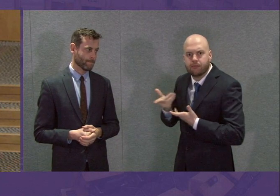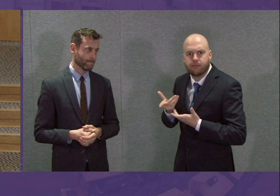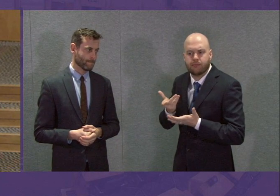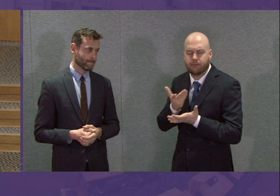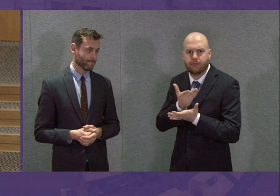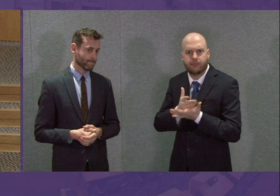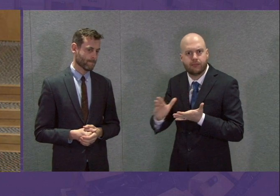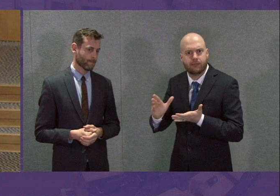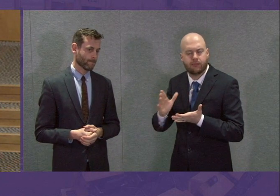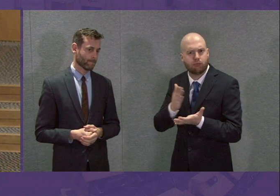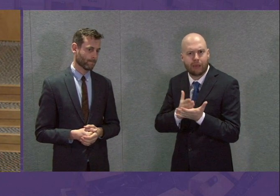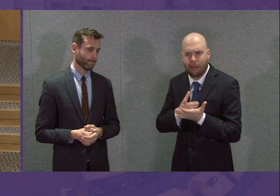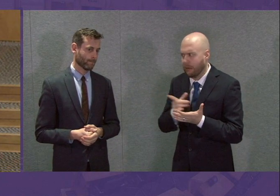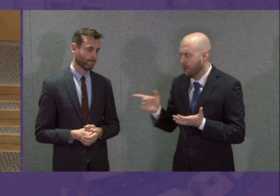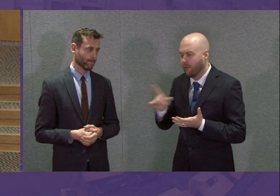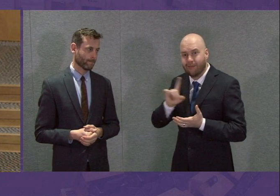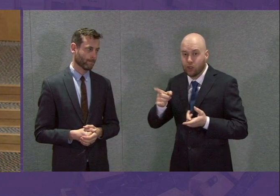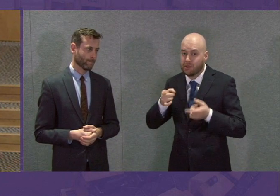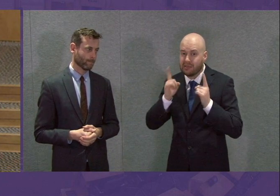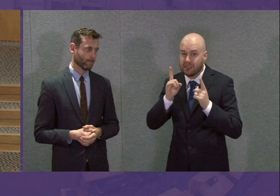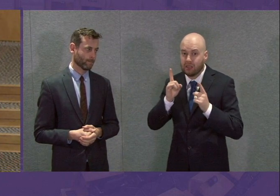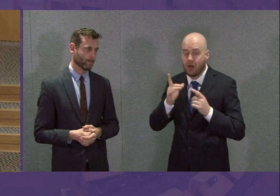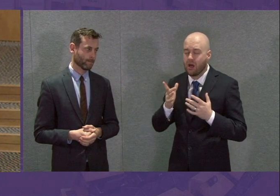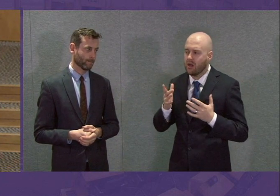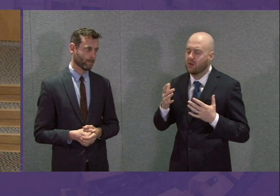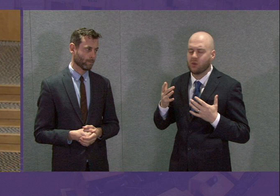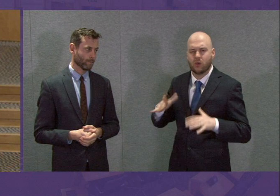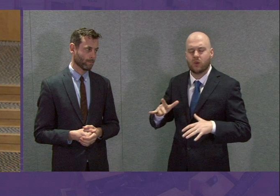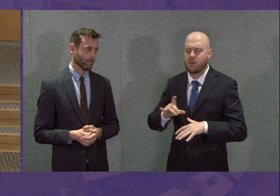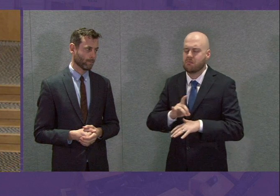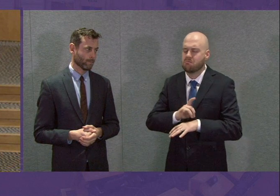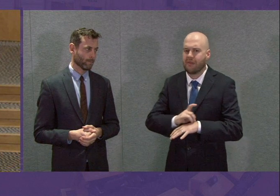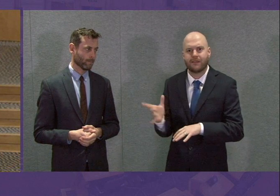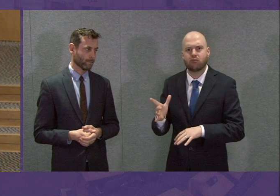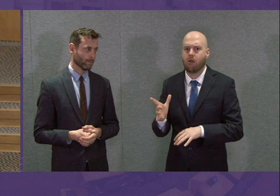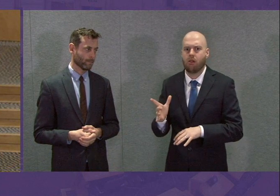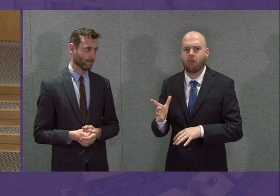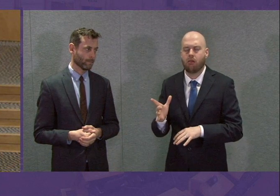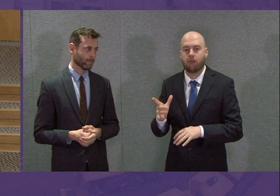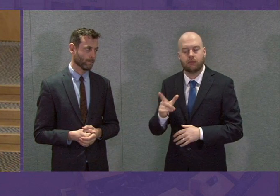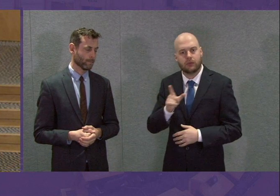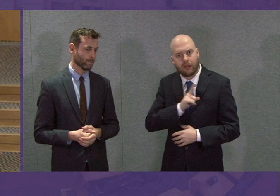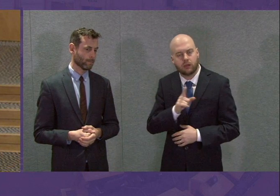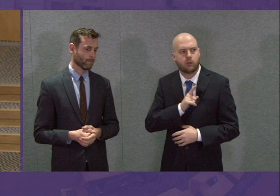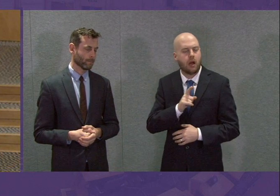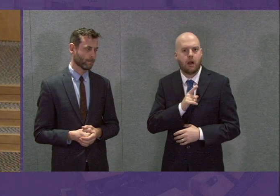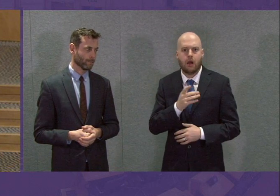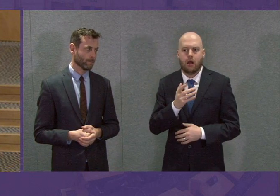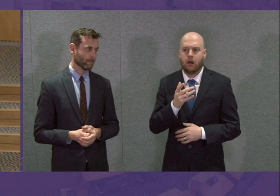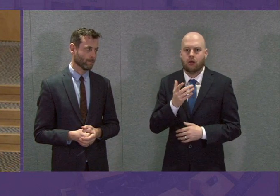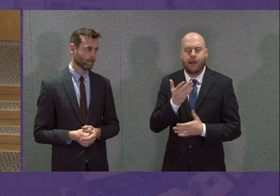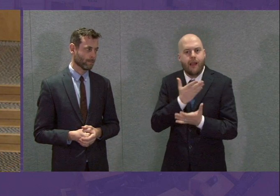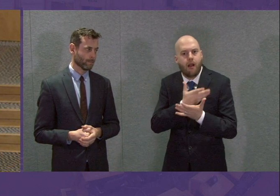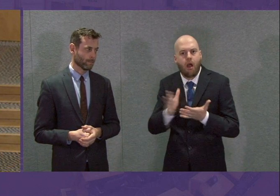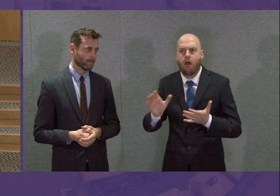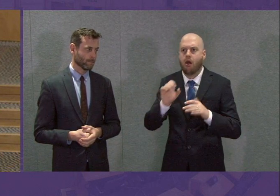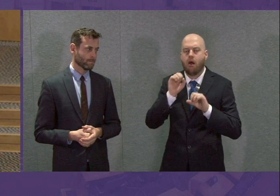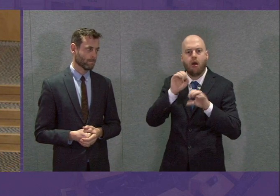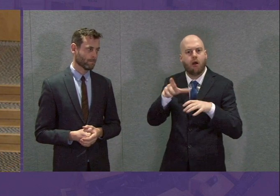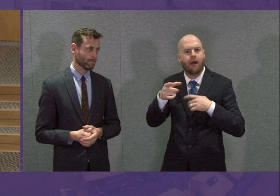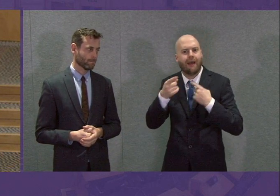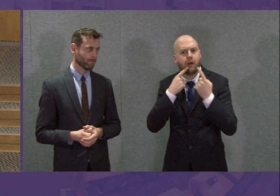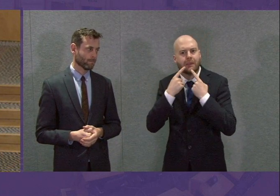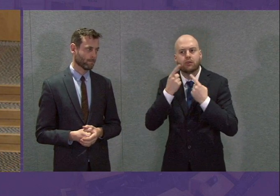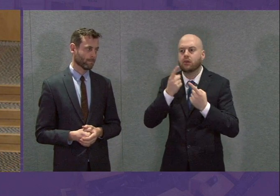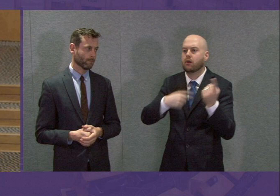about this. And that is why it is really important that we flush out these issues so that people understand what actually is the